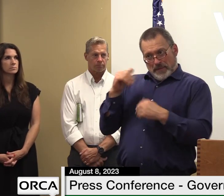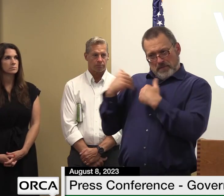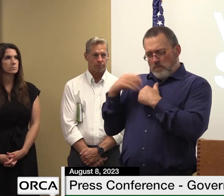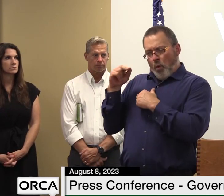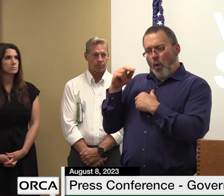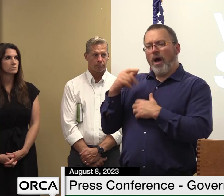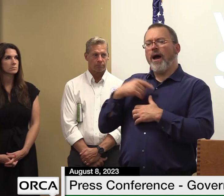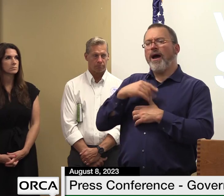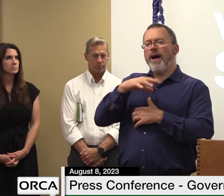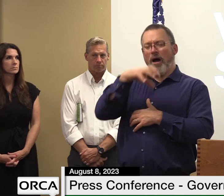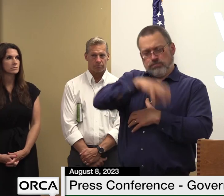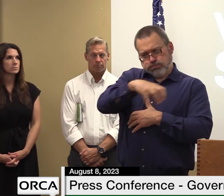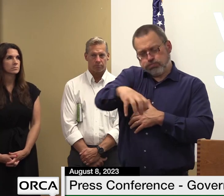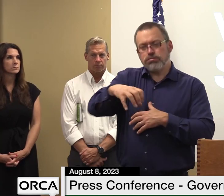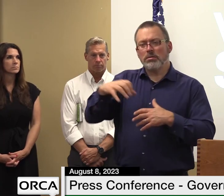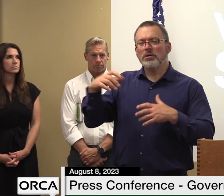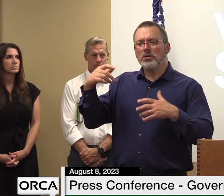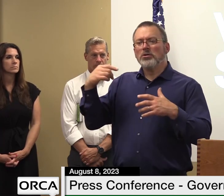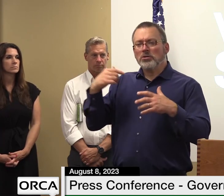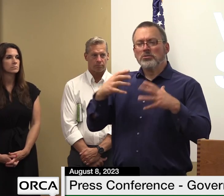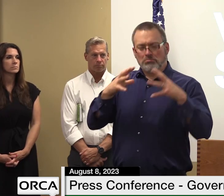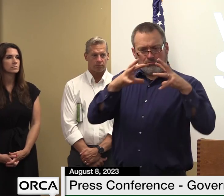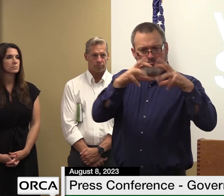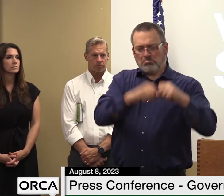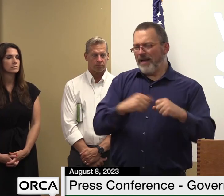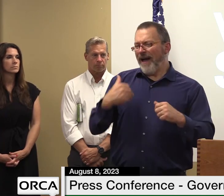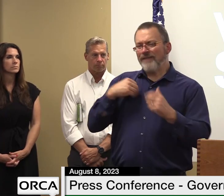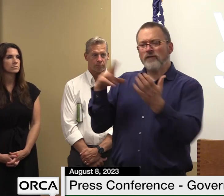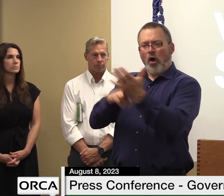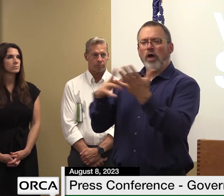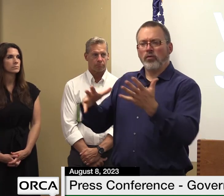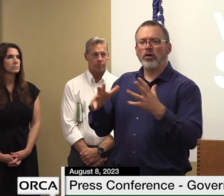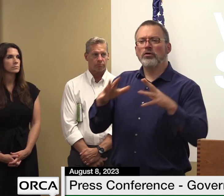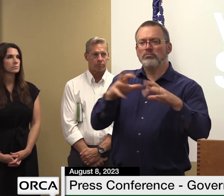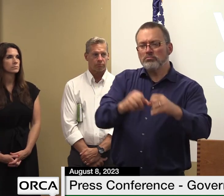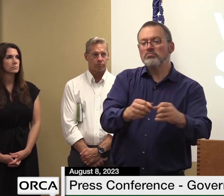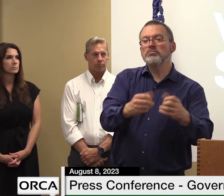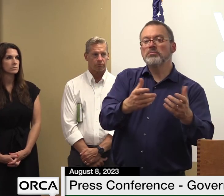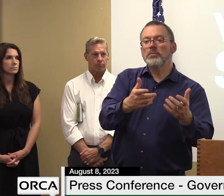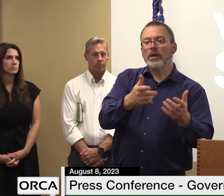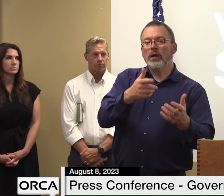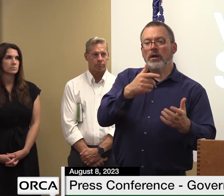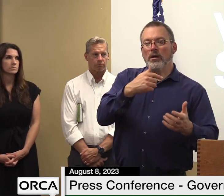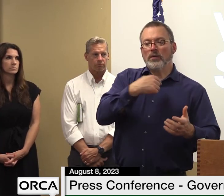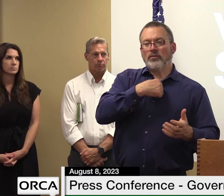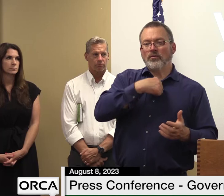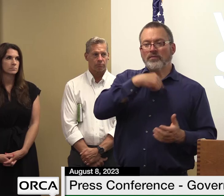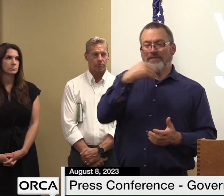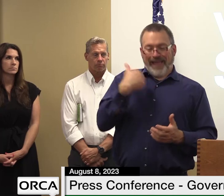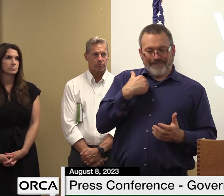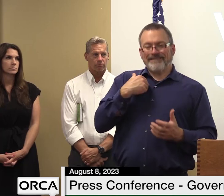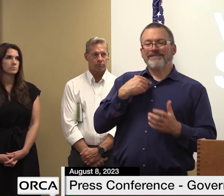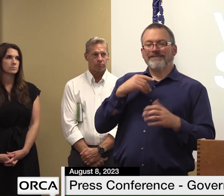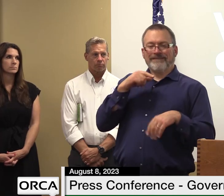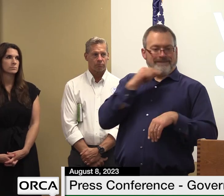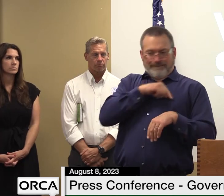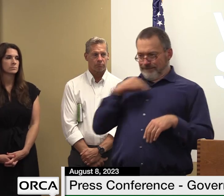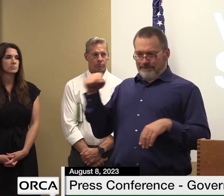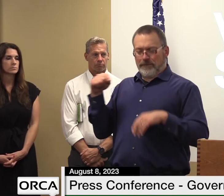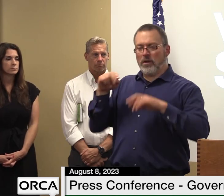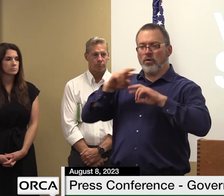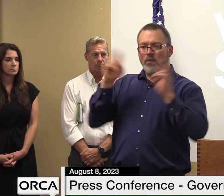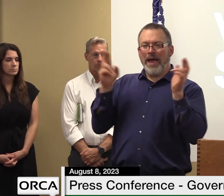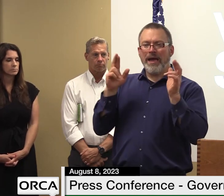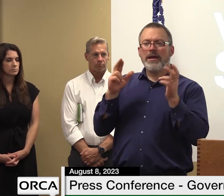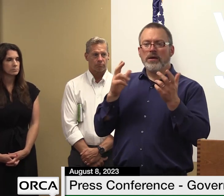but not the deconstruction but we will we have uh we have resources that we're going to tap into we'll talk